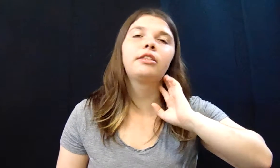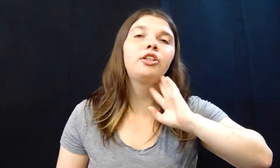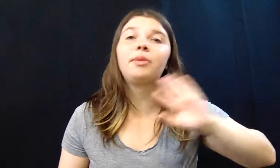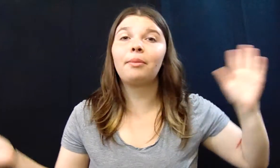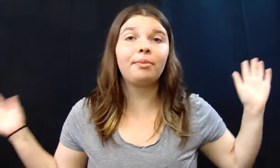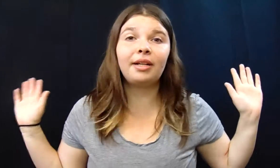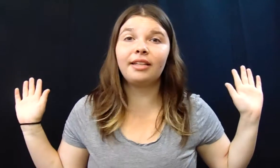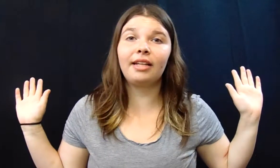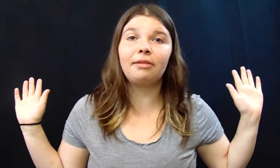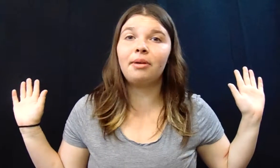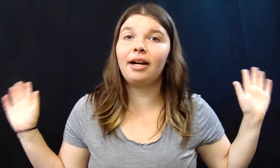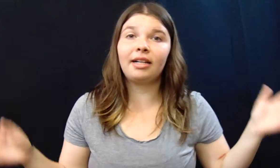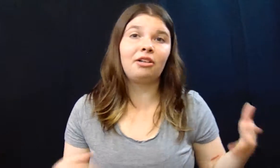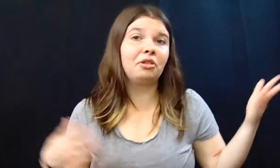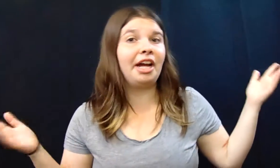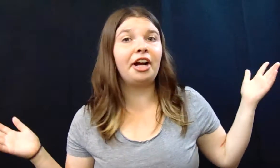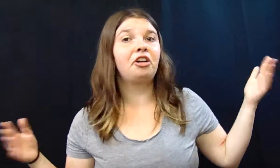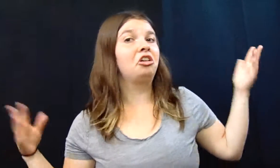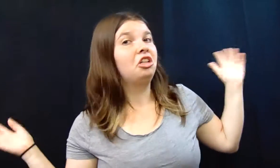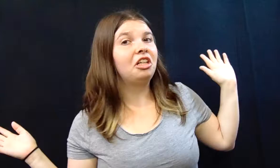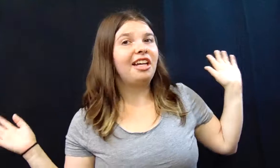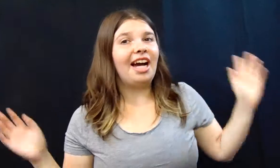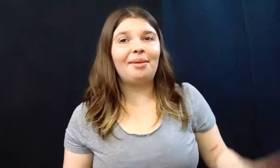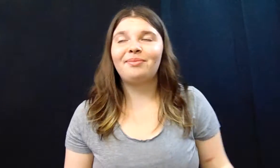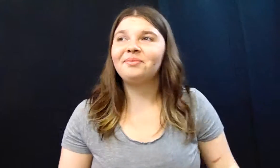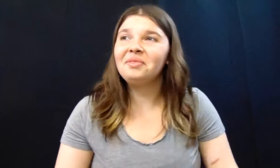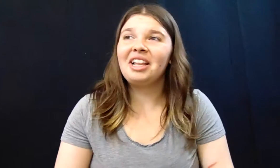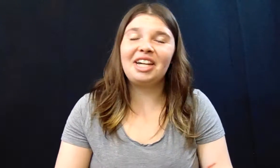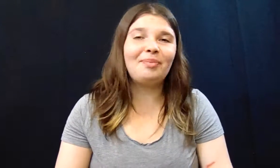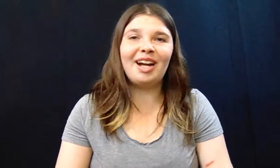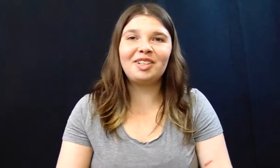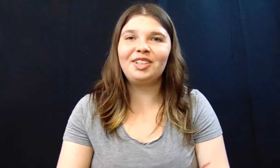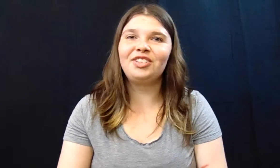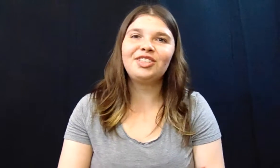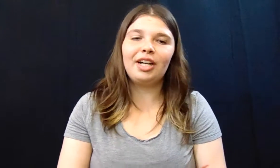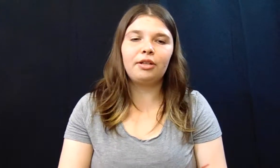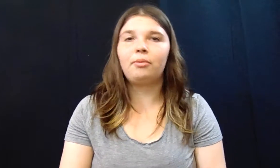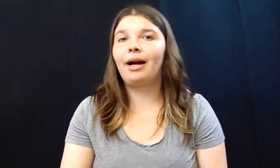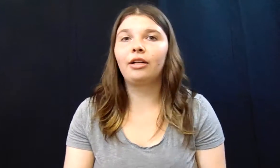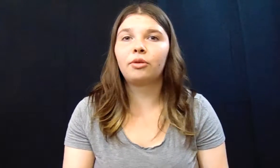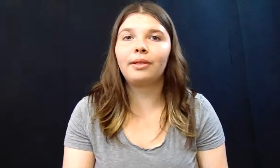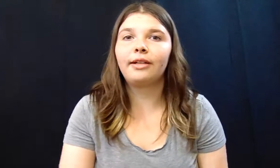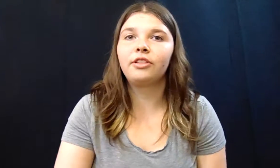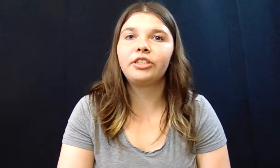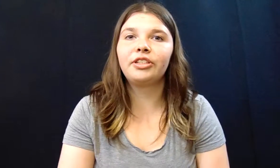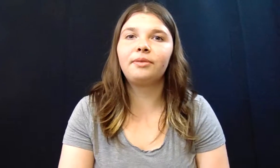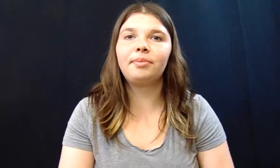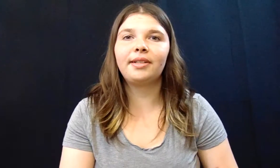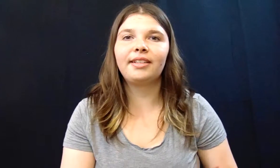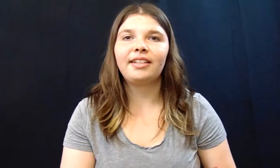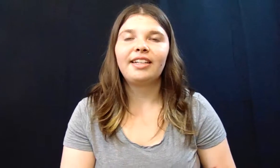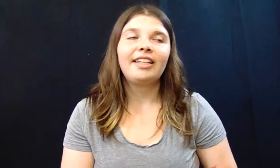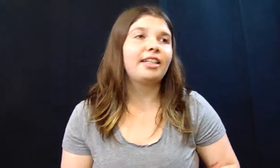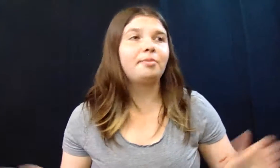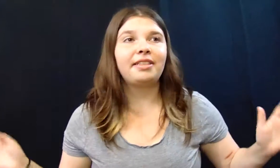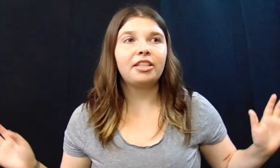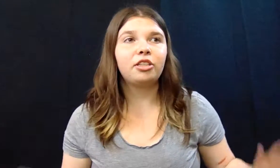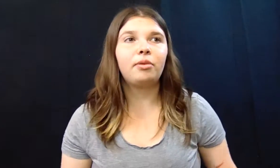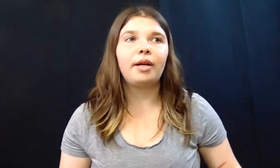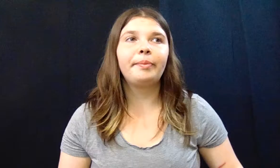casino but I'm pretty laid back I don't care I'm a laid back girlfriend so I don't mind or whatever so but that's besides the point